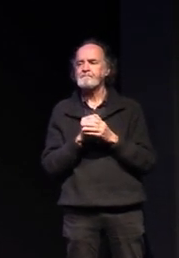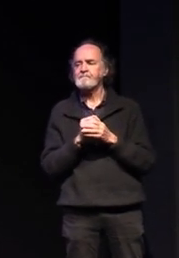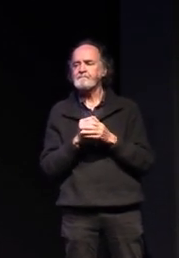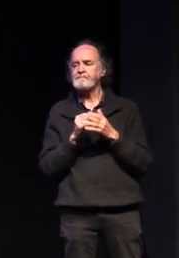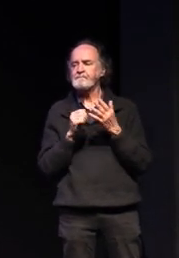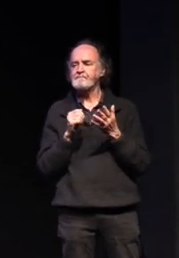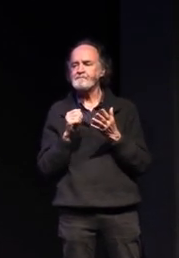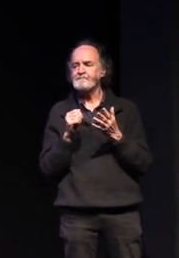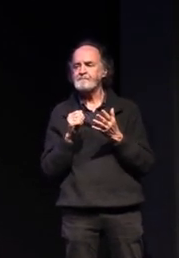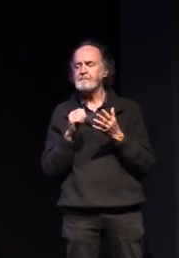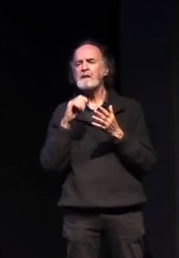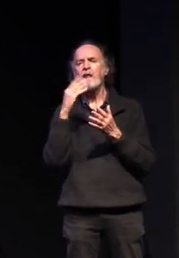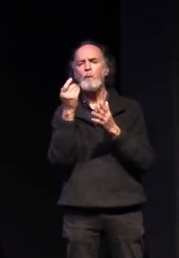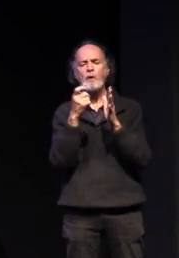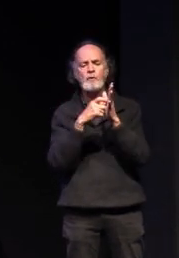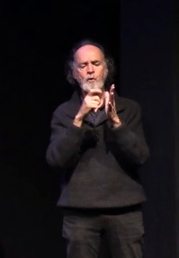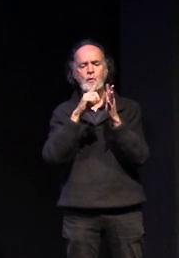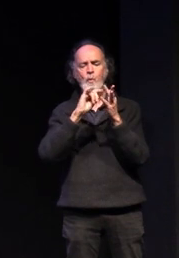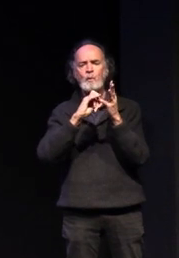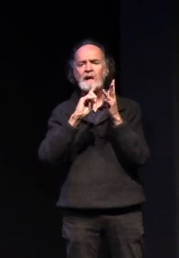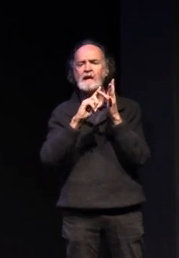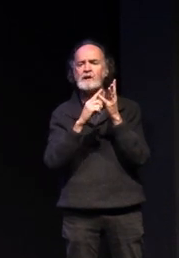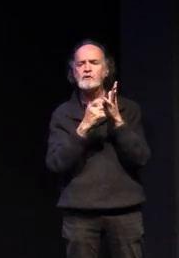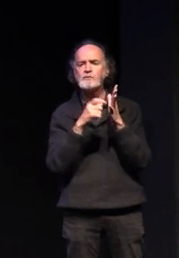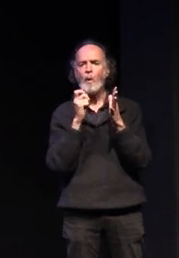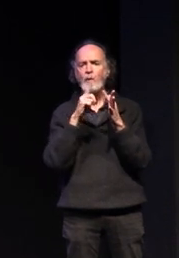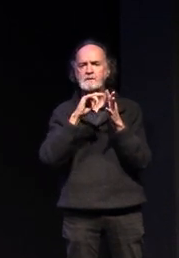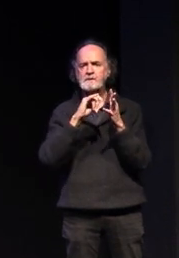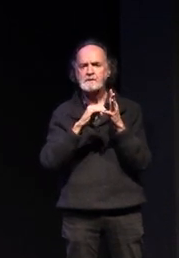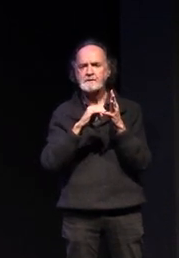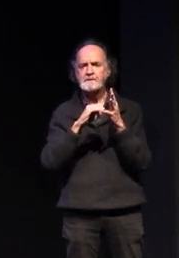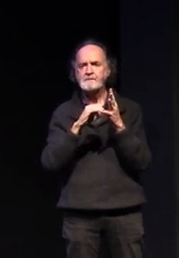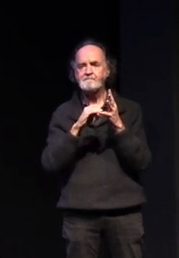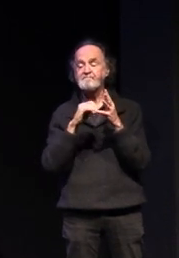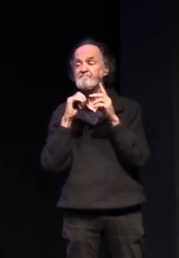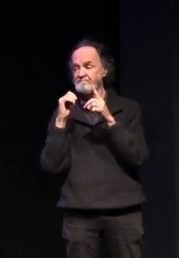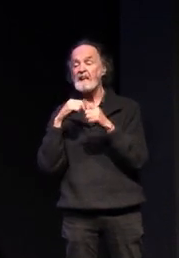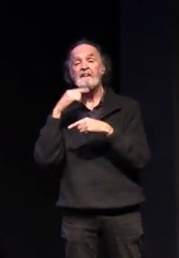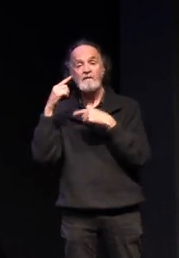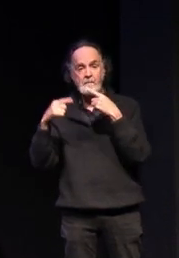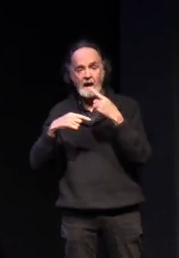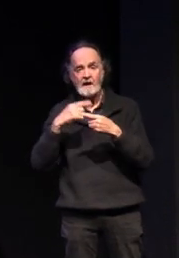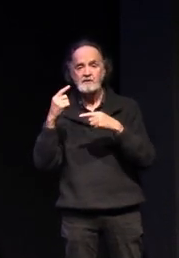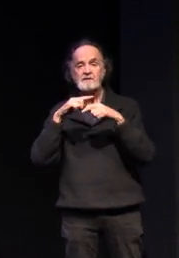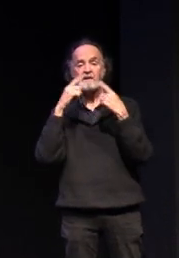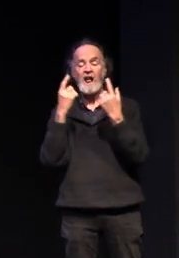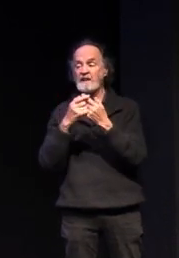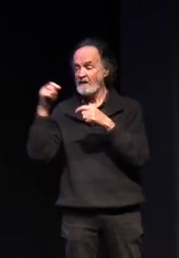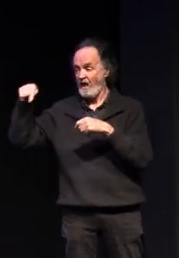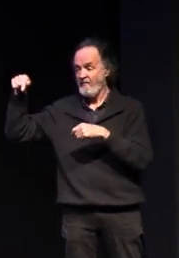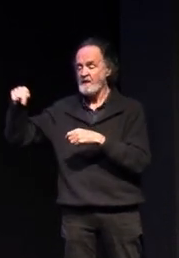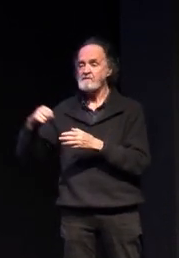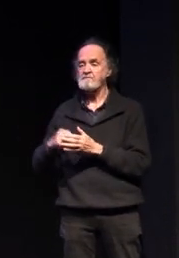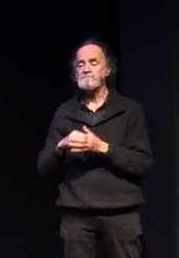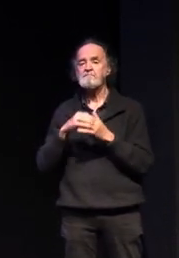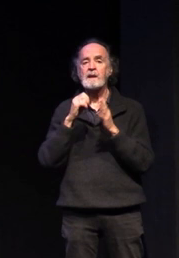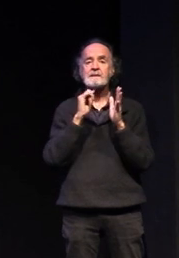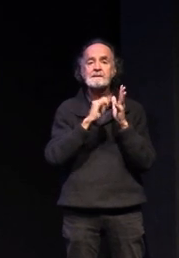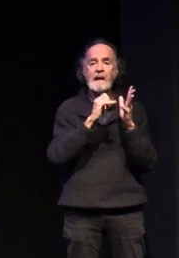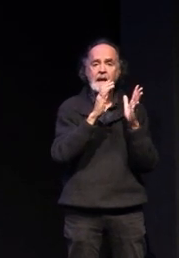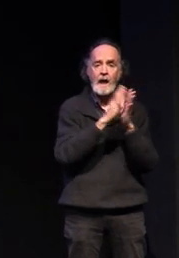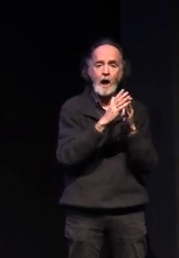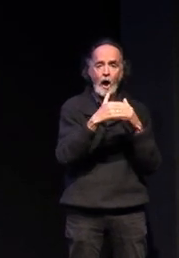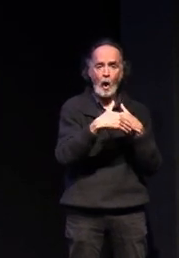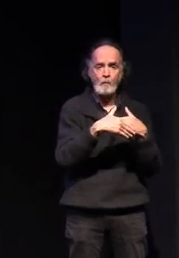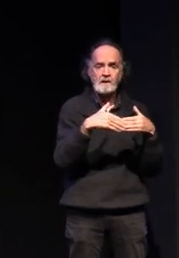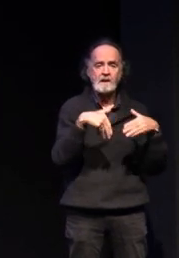some of the resources that we offer in addition to information sessions like this and the work that we're doing on sunday is we have a couple of uh